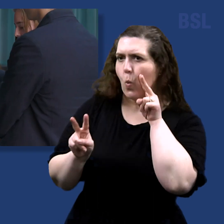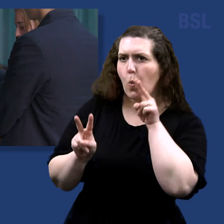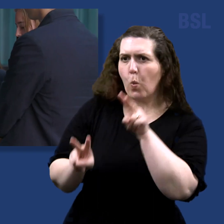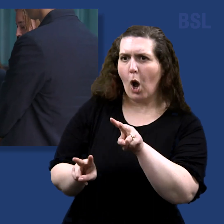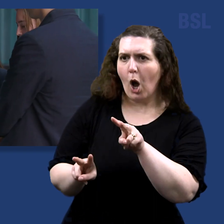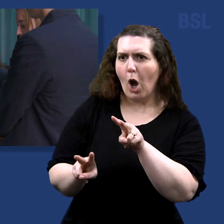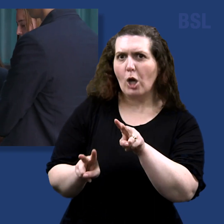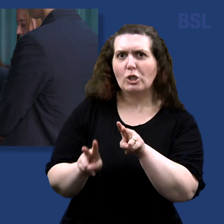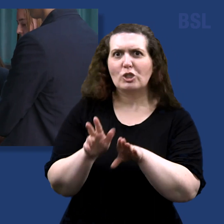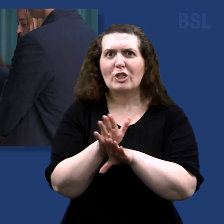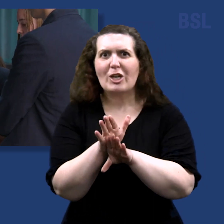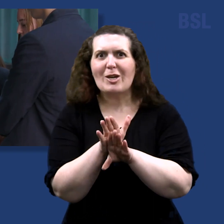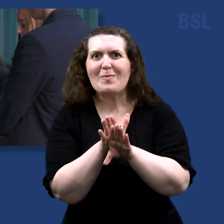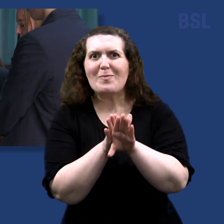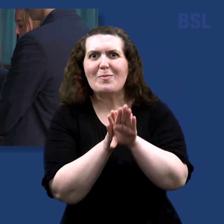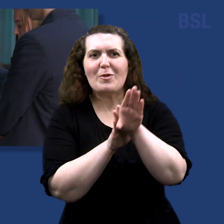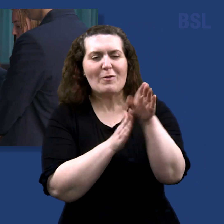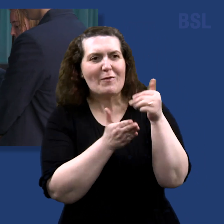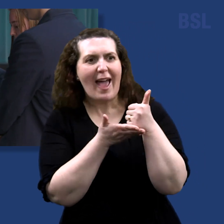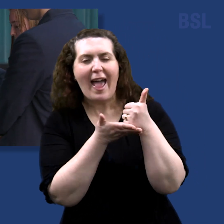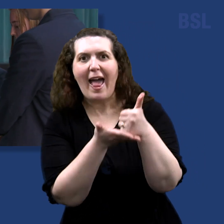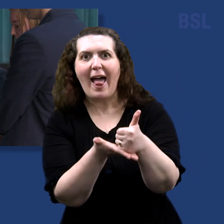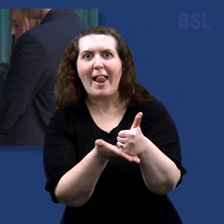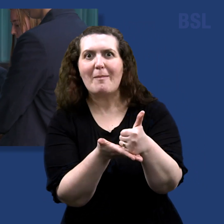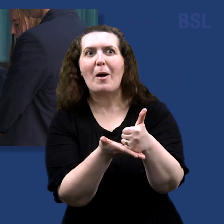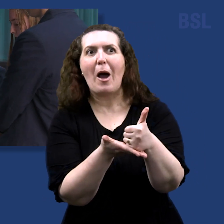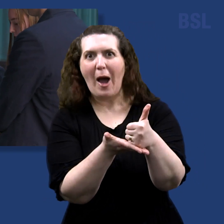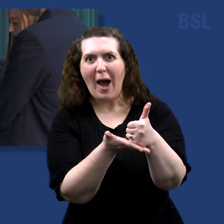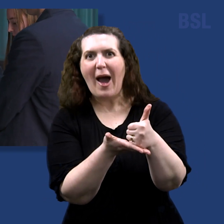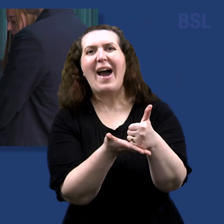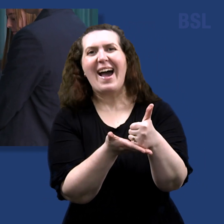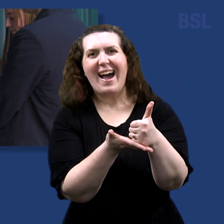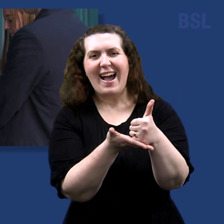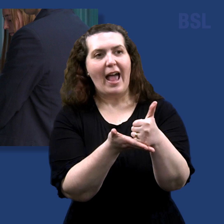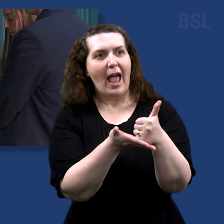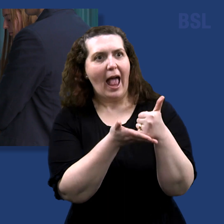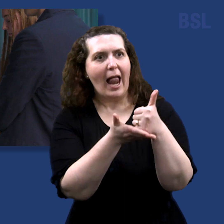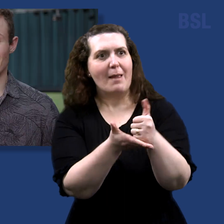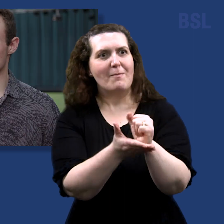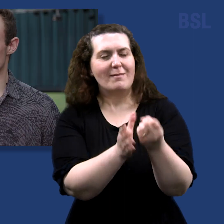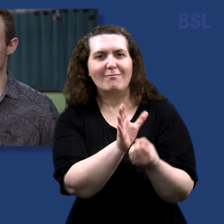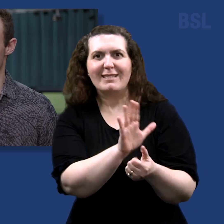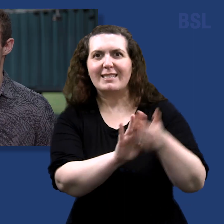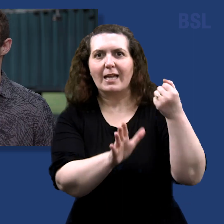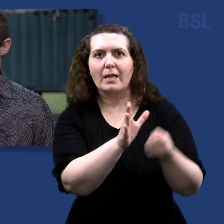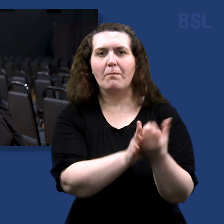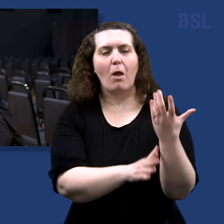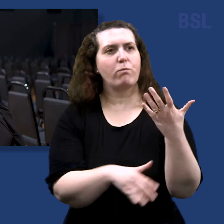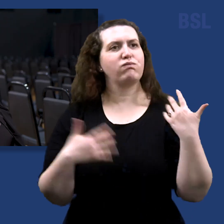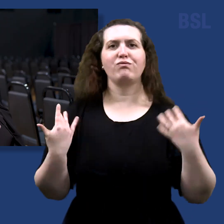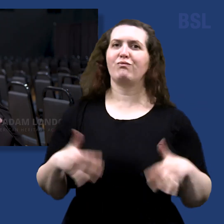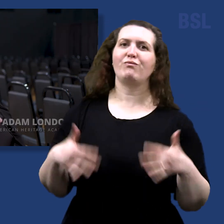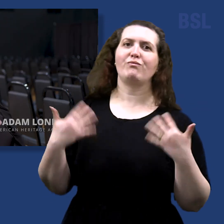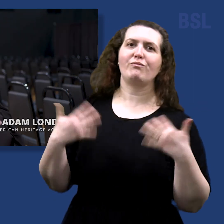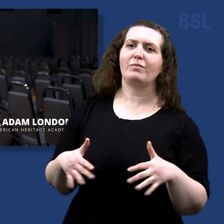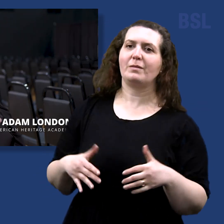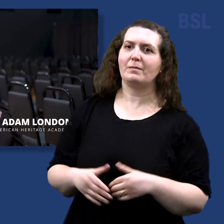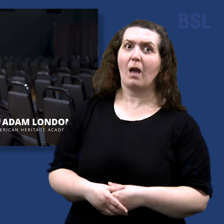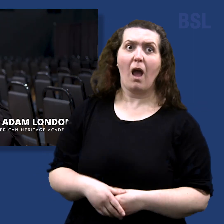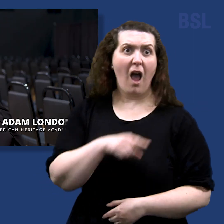and to help them with that progression in their lives, to help develop those skills, it's amazing. Anytime that kid takes a